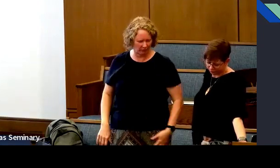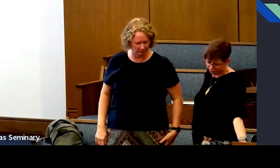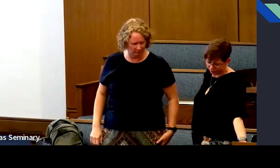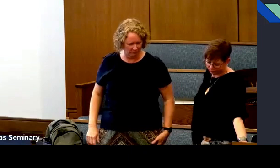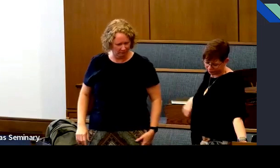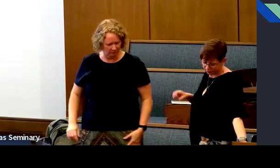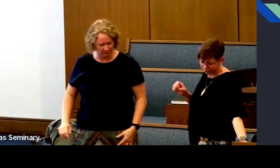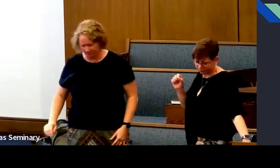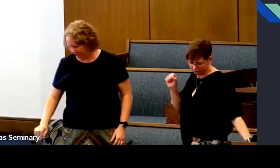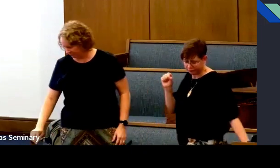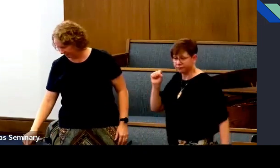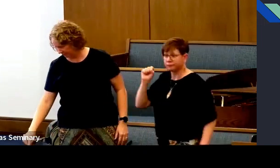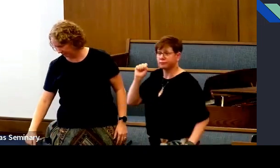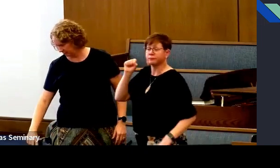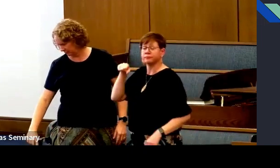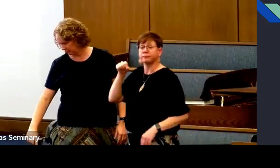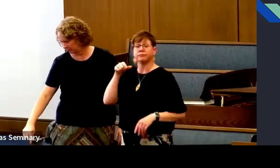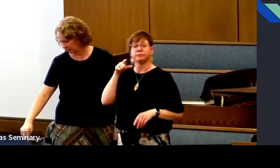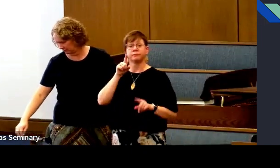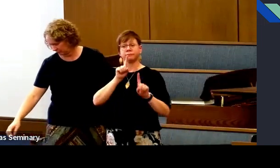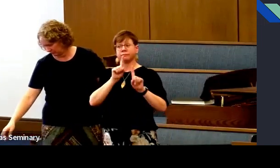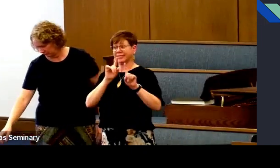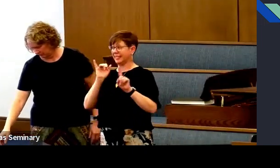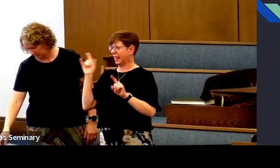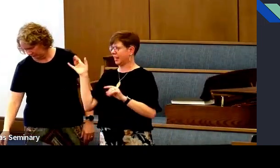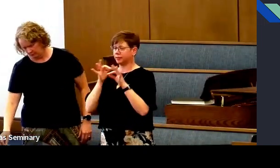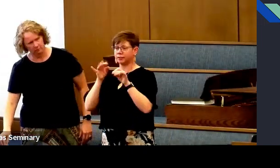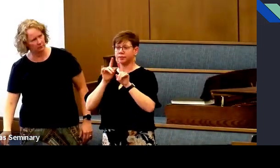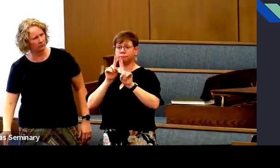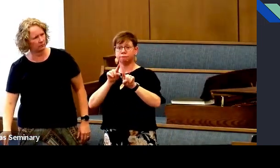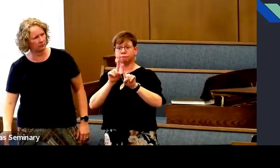Those blessings are waiting for you to bring home to your family.